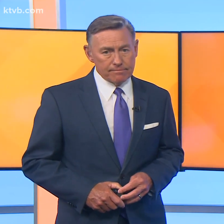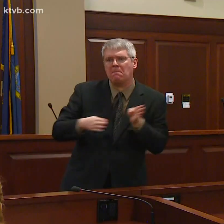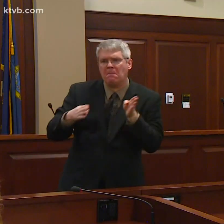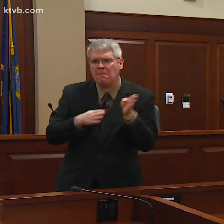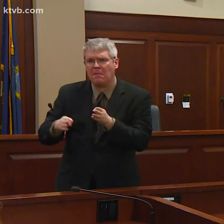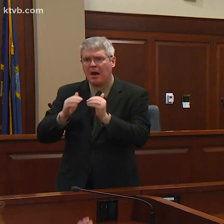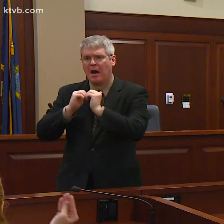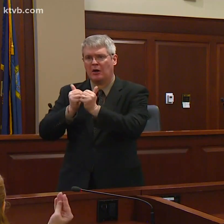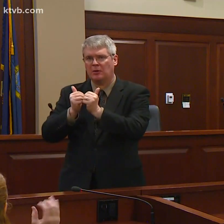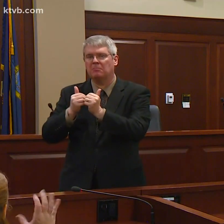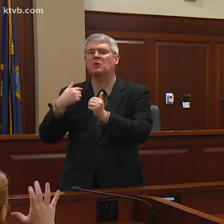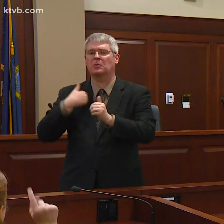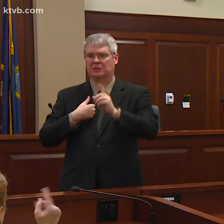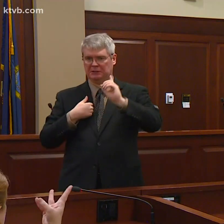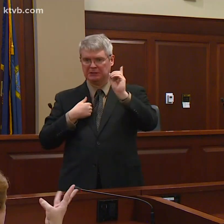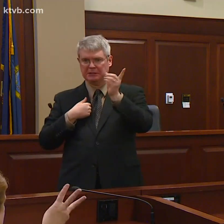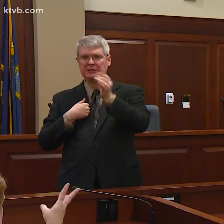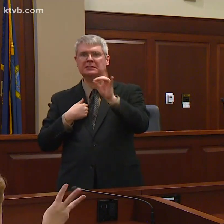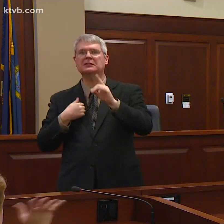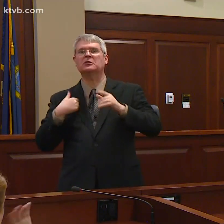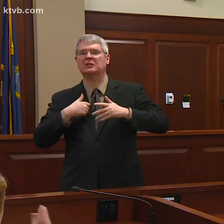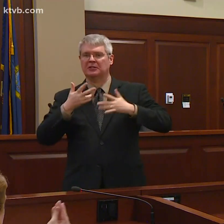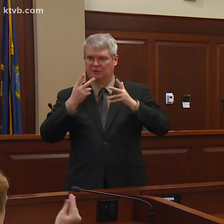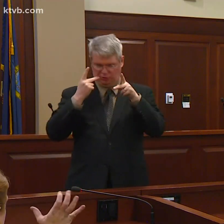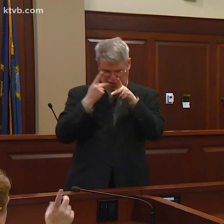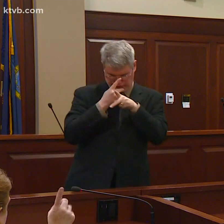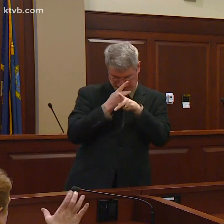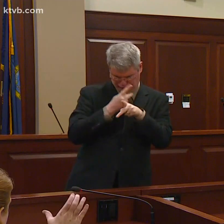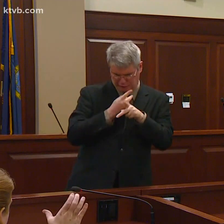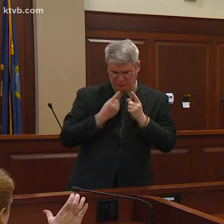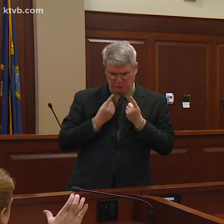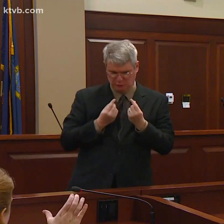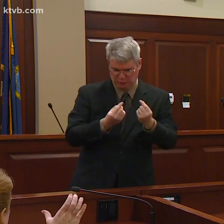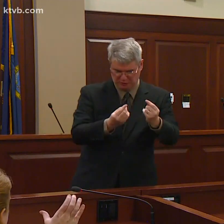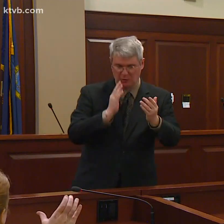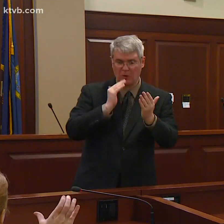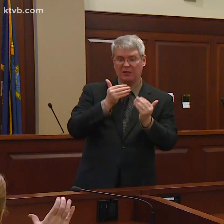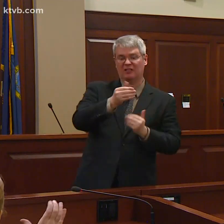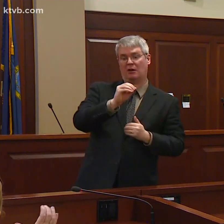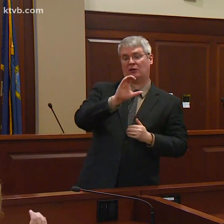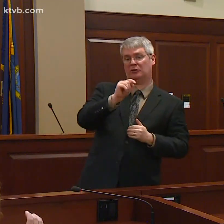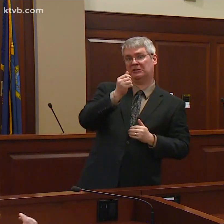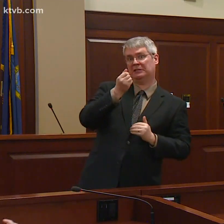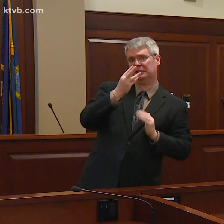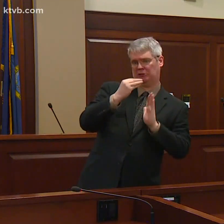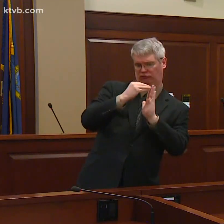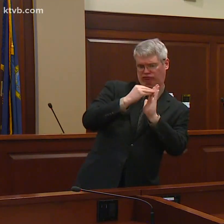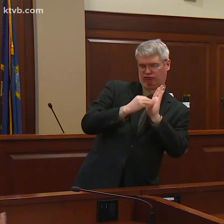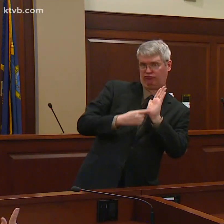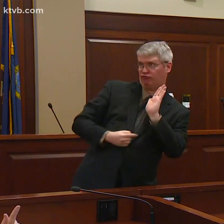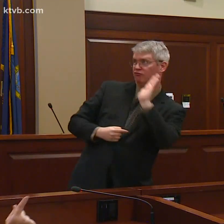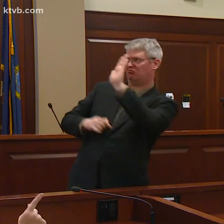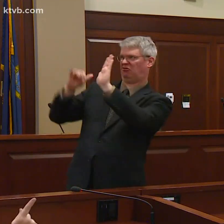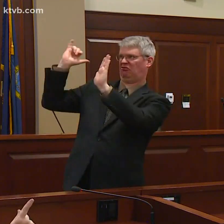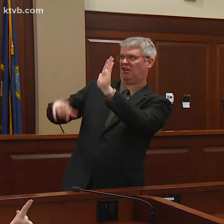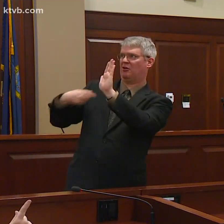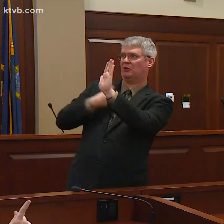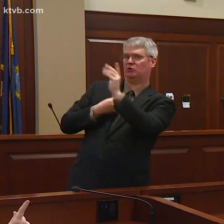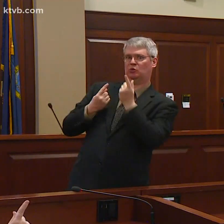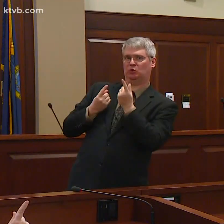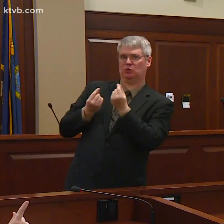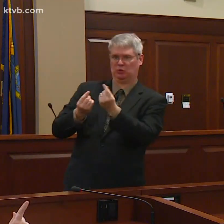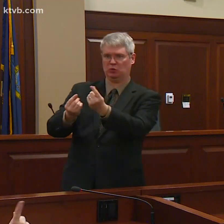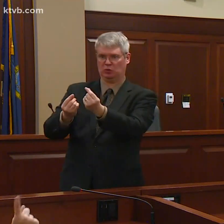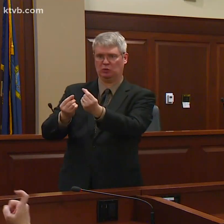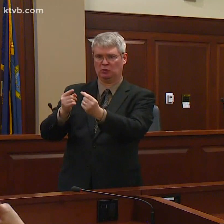The governor mentioned January, but you've also heard talk of November. We don't know if and when a vaccine or the first vaccines will be